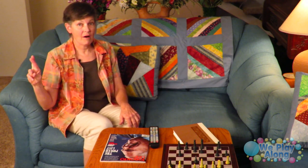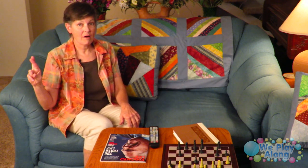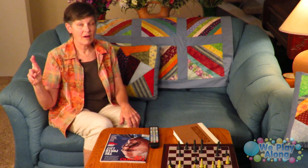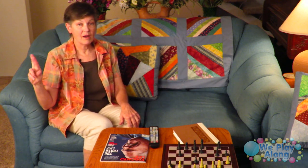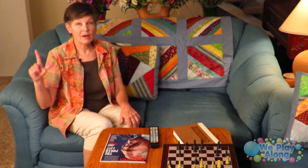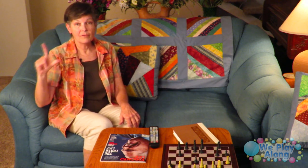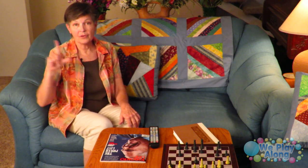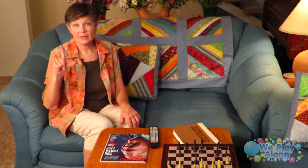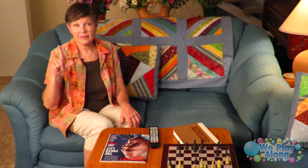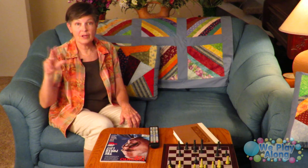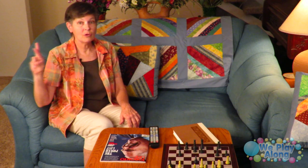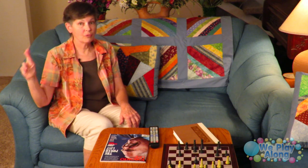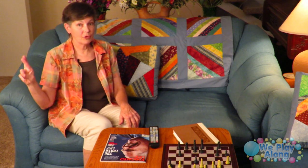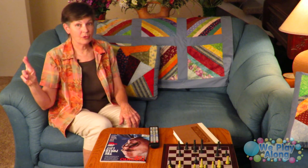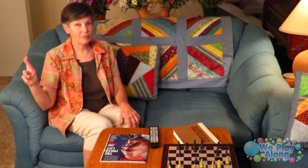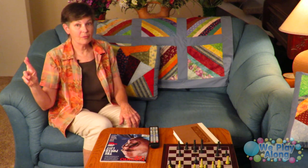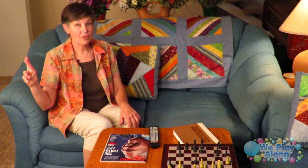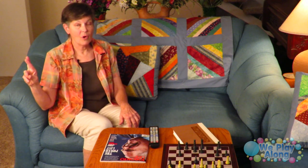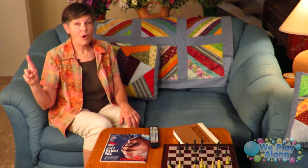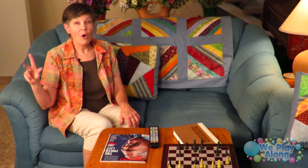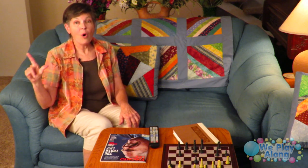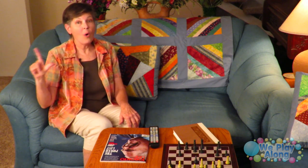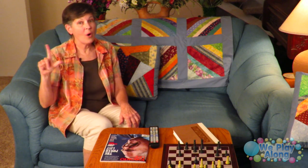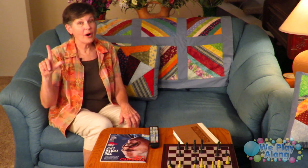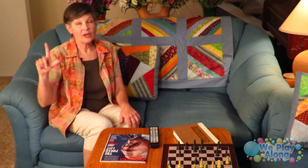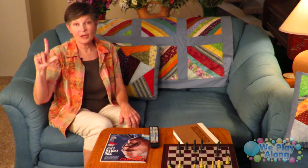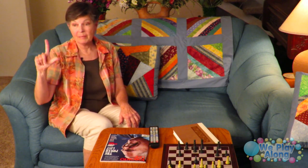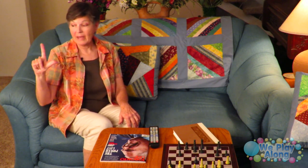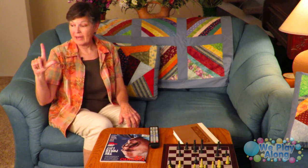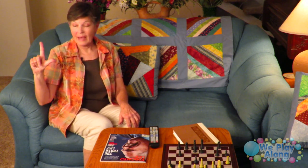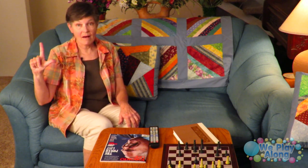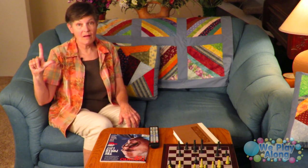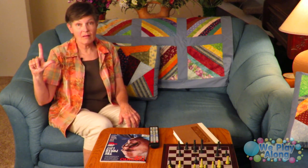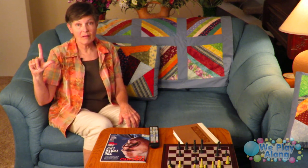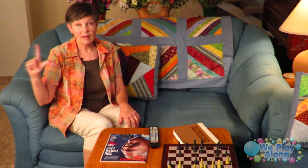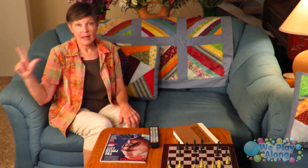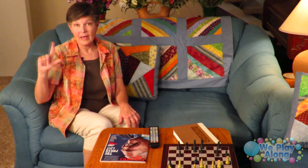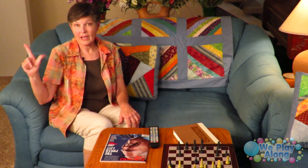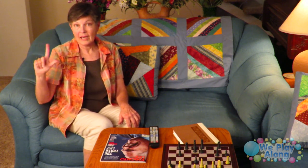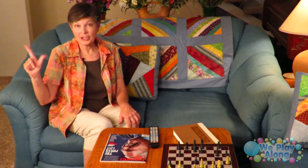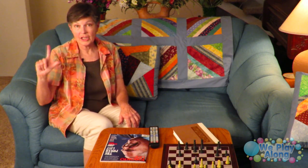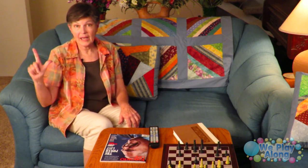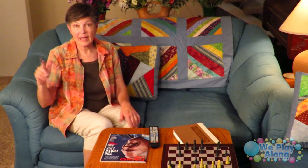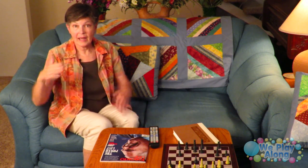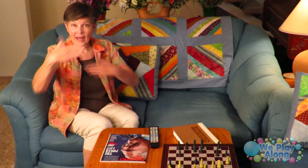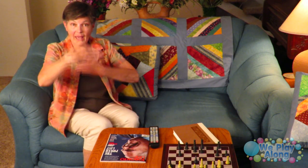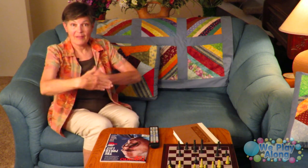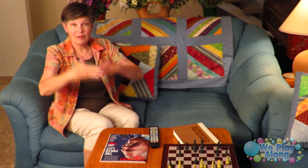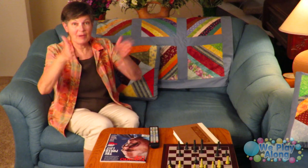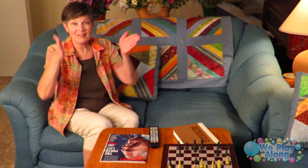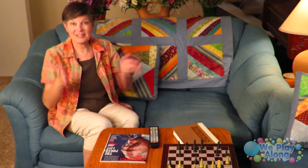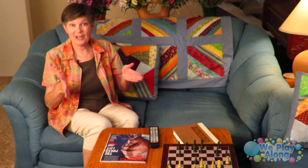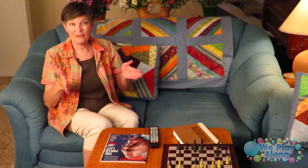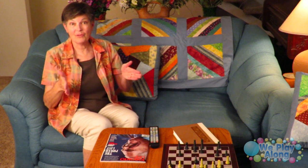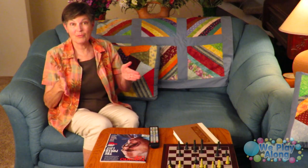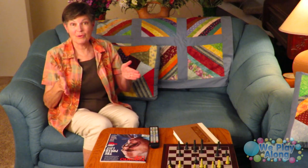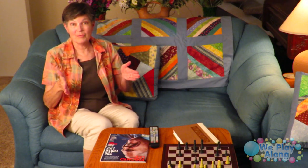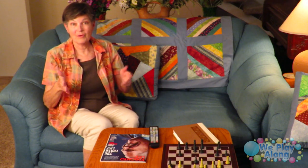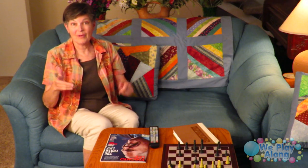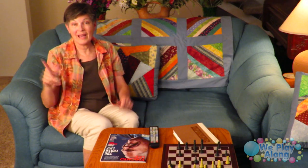for a living room or you can make an L kind of shake it and then make the sign for room okay